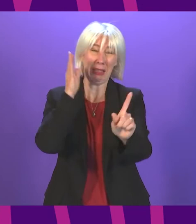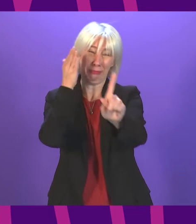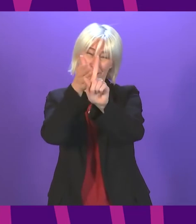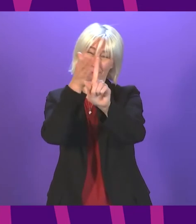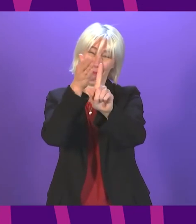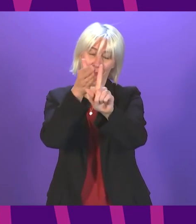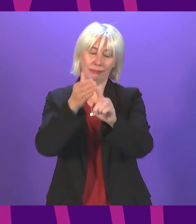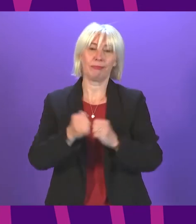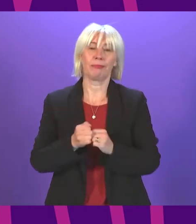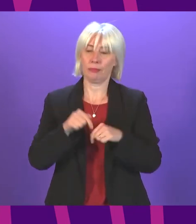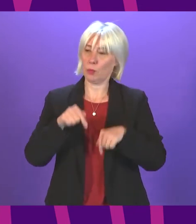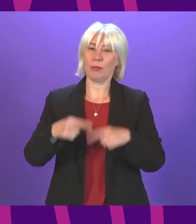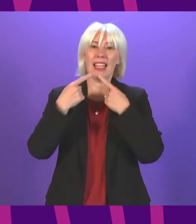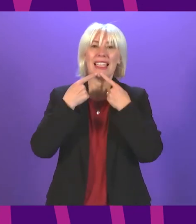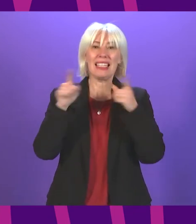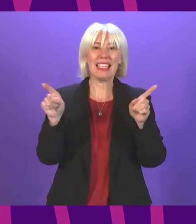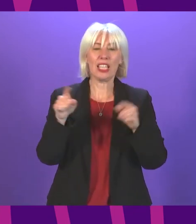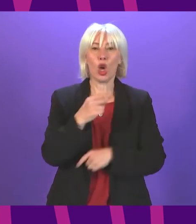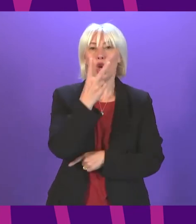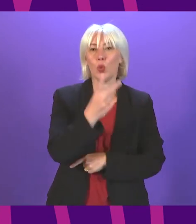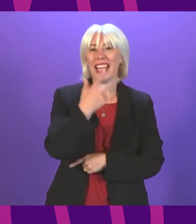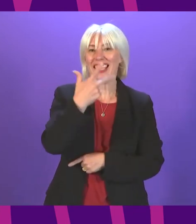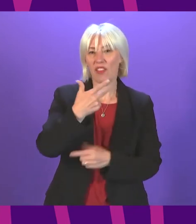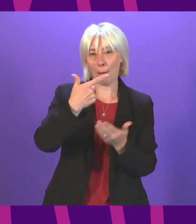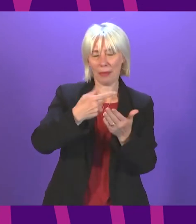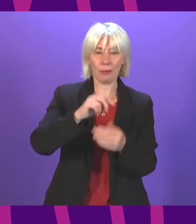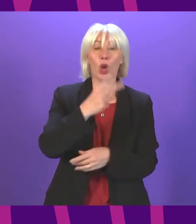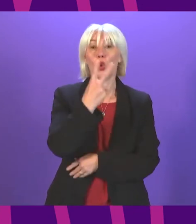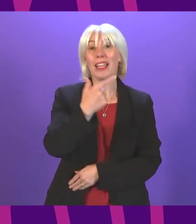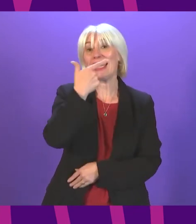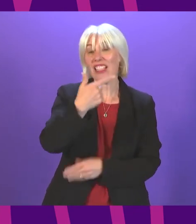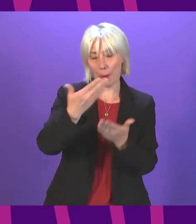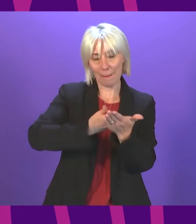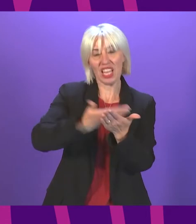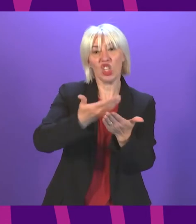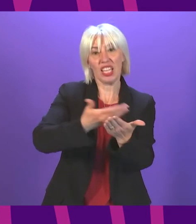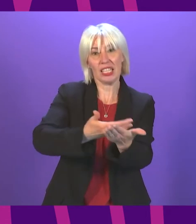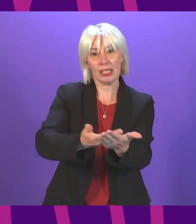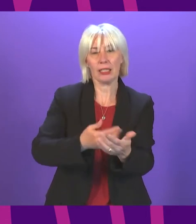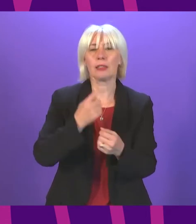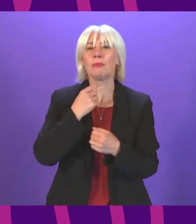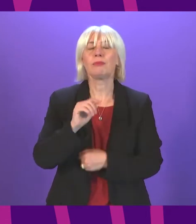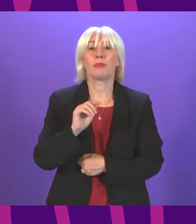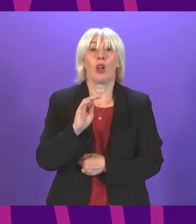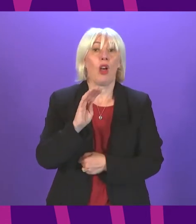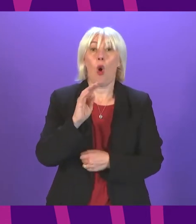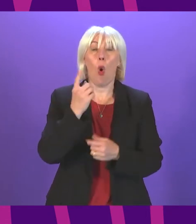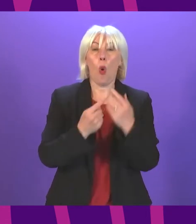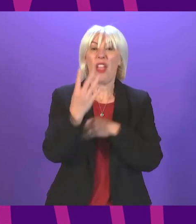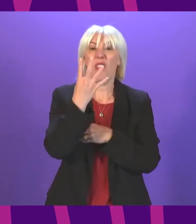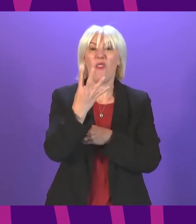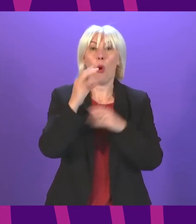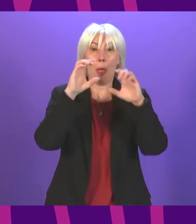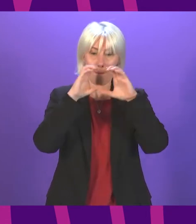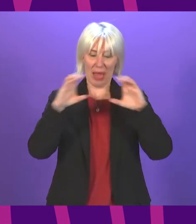that is 27 pages long, it takes to just the fourth paragraph for Nicola